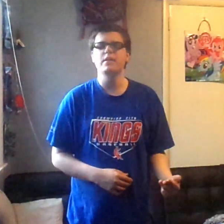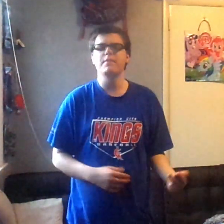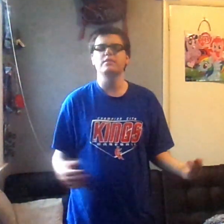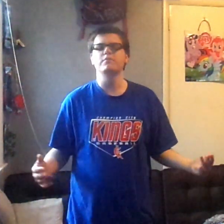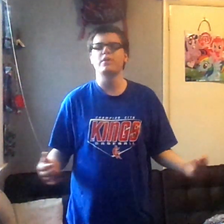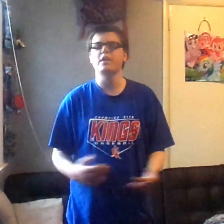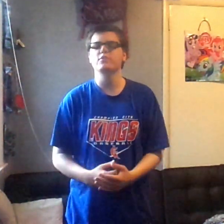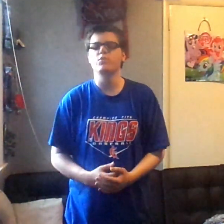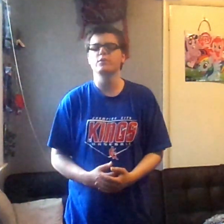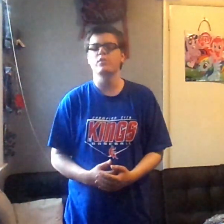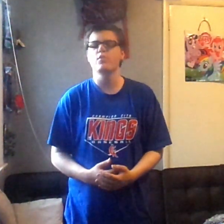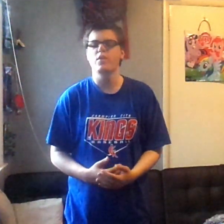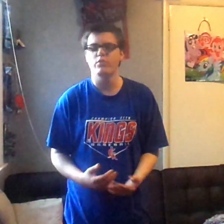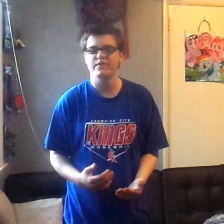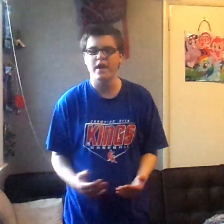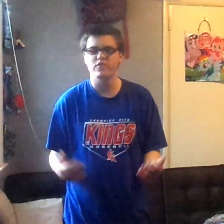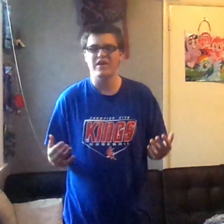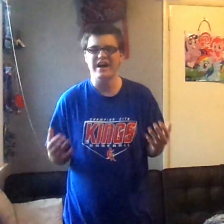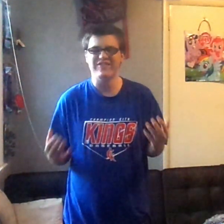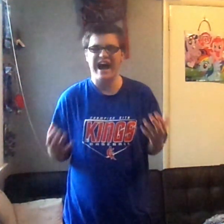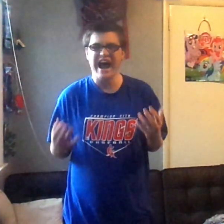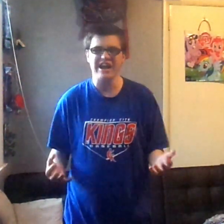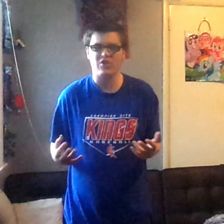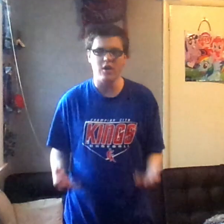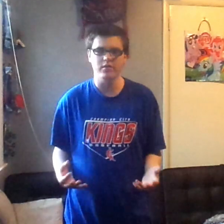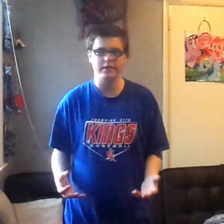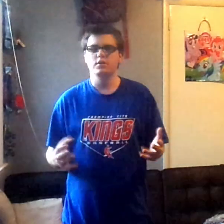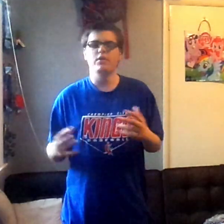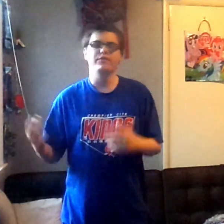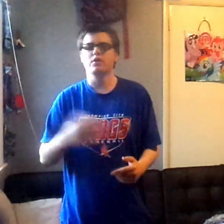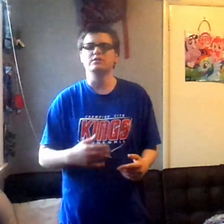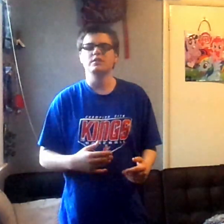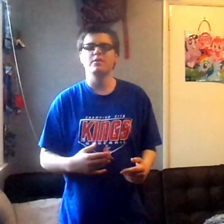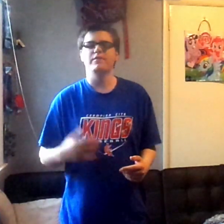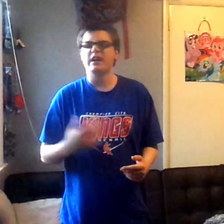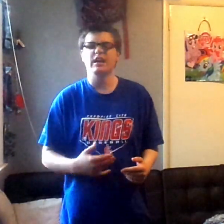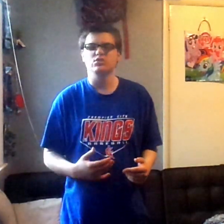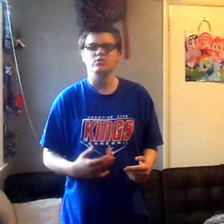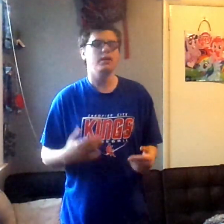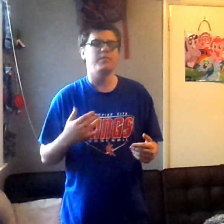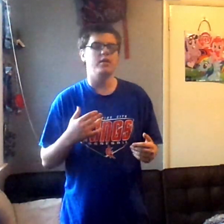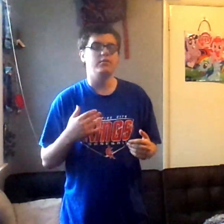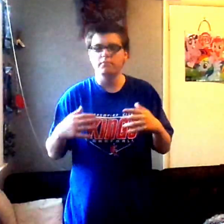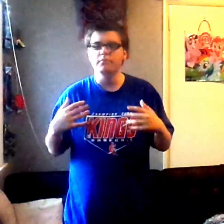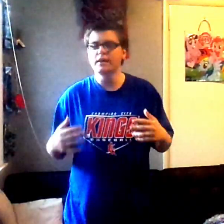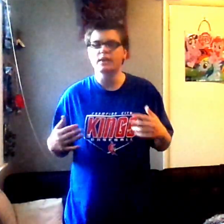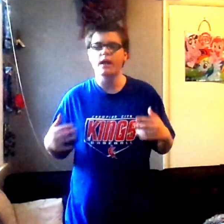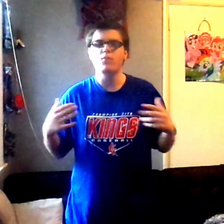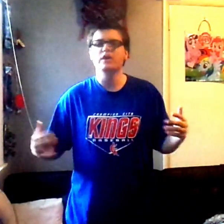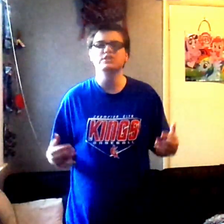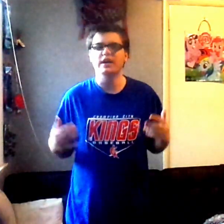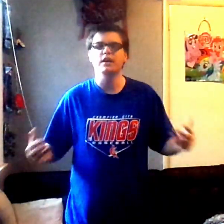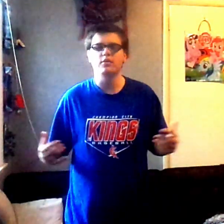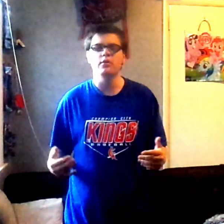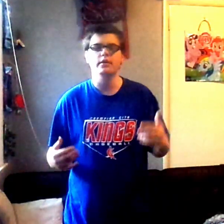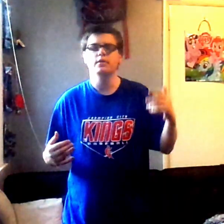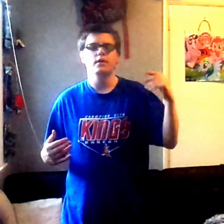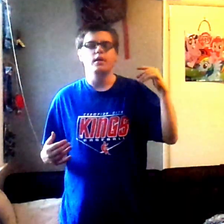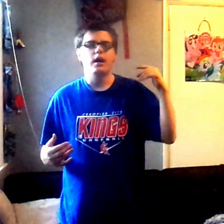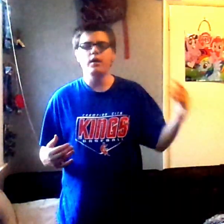about the brand new 2021 revival of iCarly. So anyway, first a little bit of history about me time watching iCarly. I've